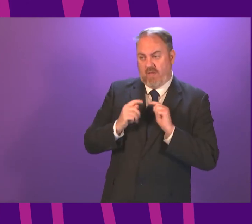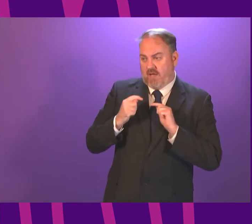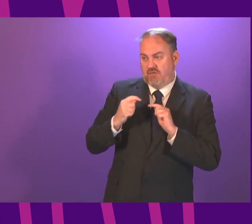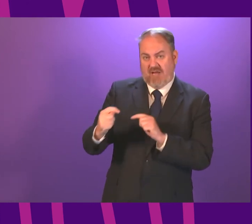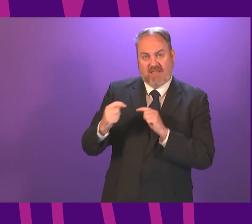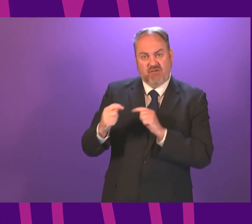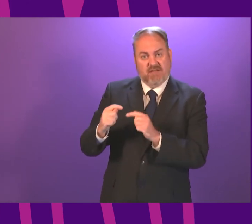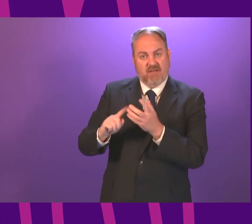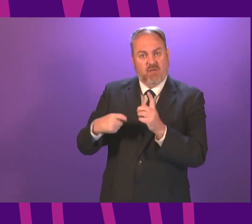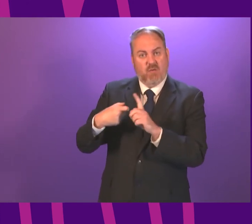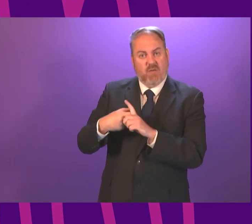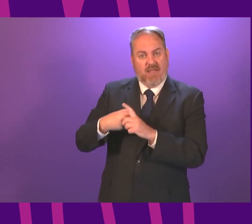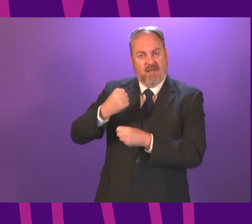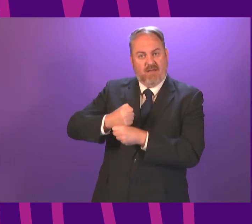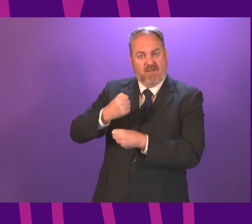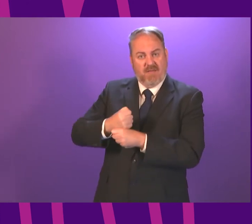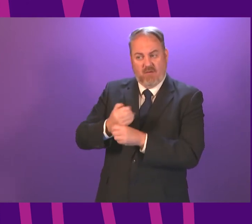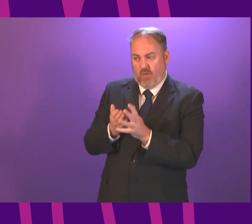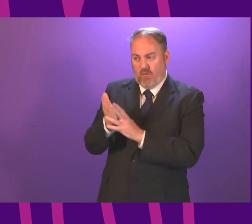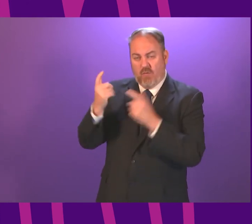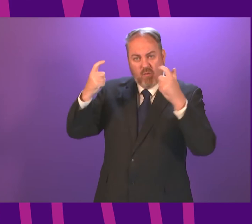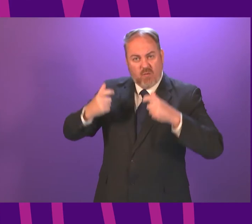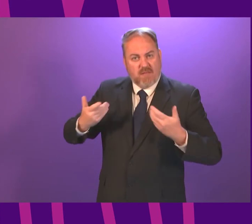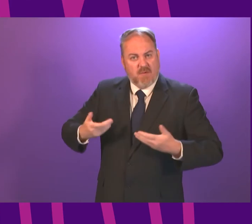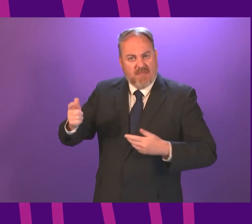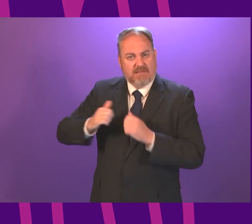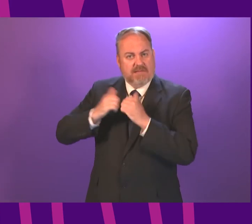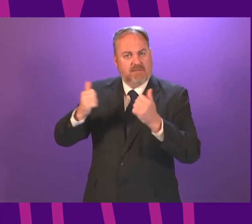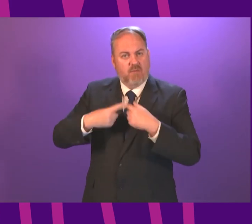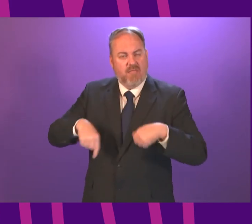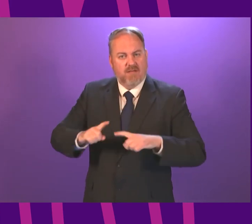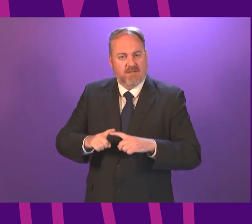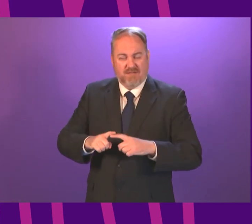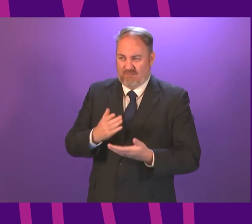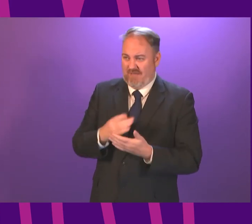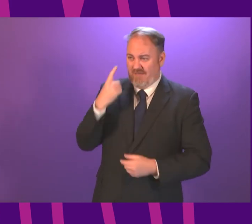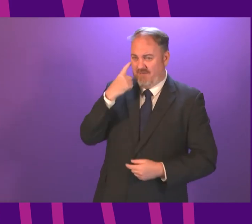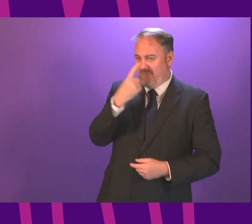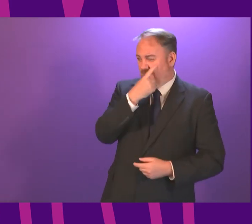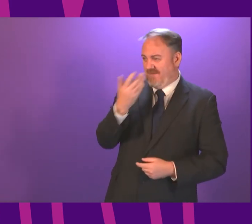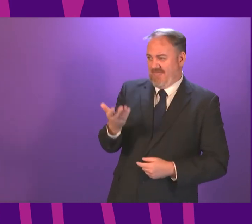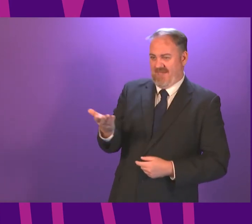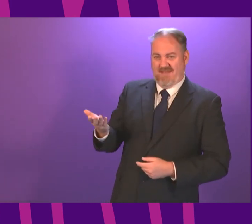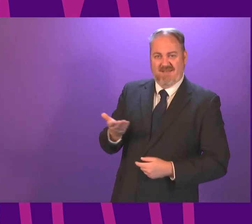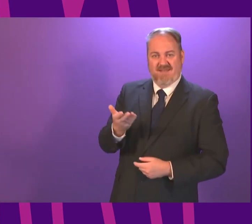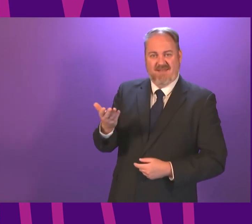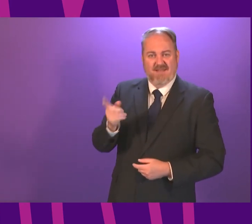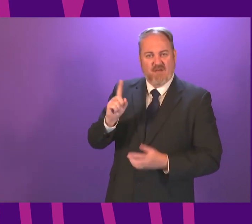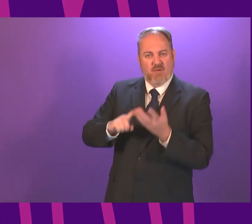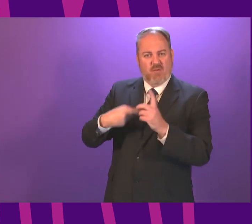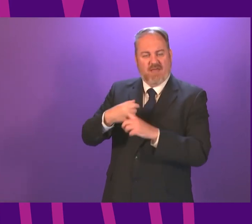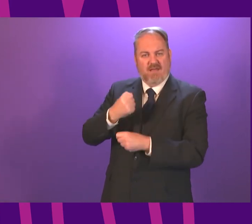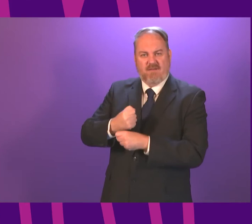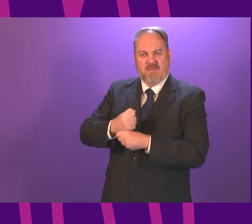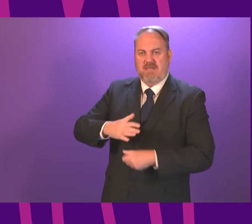UK government, and this actually brings into sharp focus perhaps why the UK government is seeking to